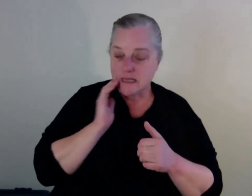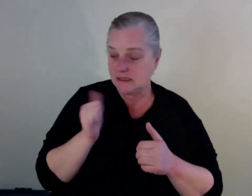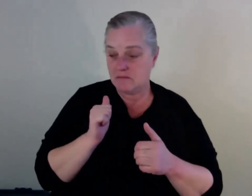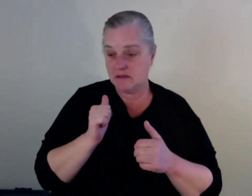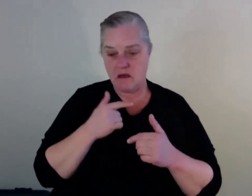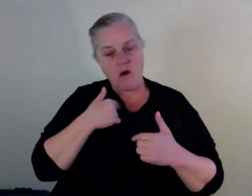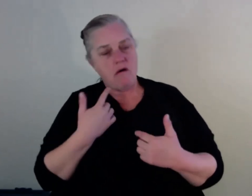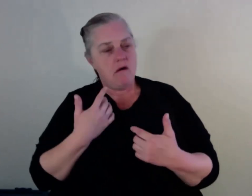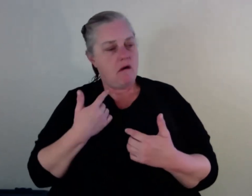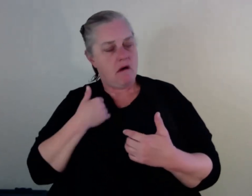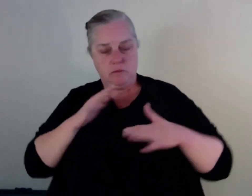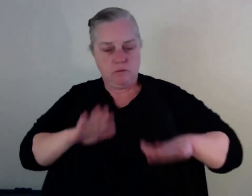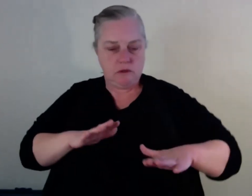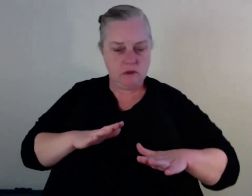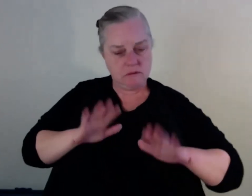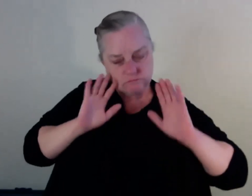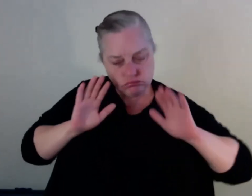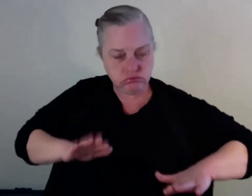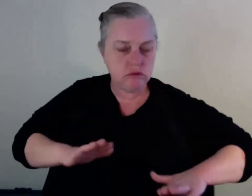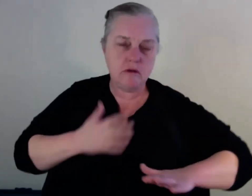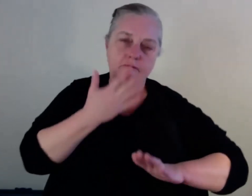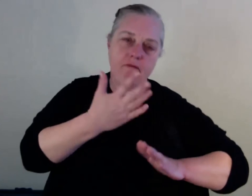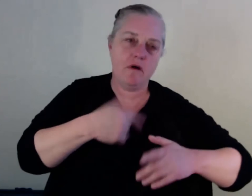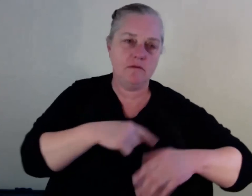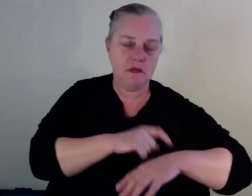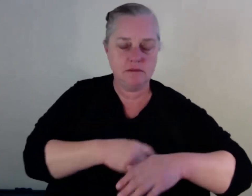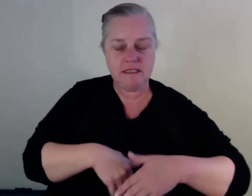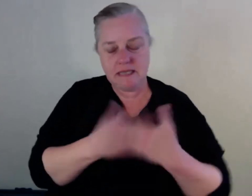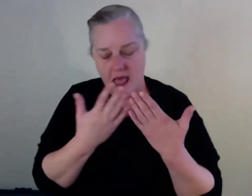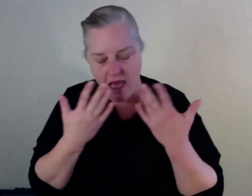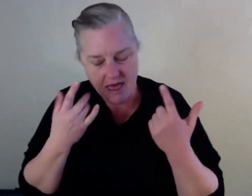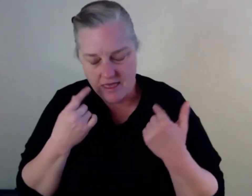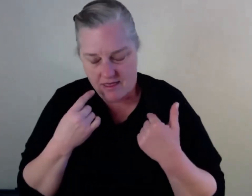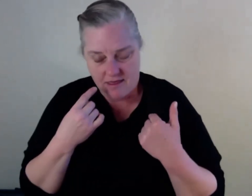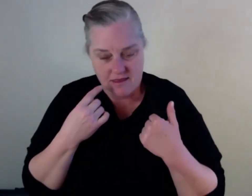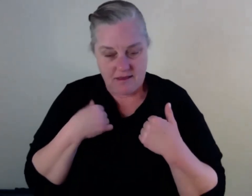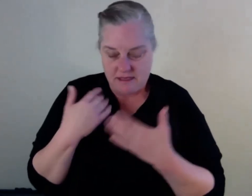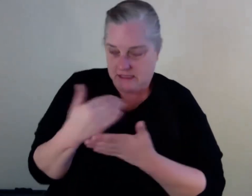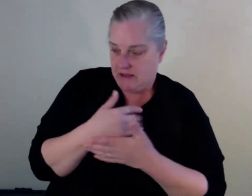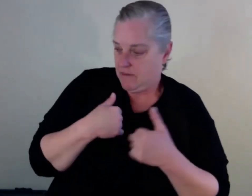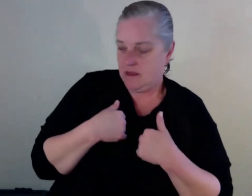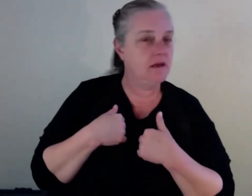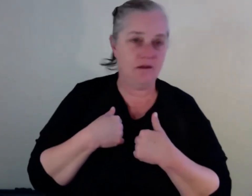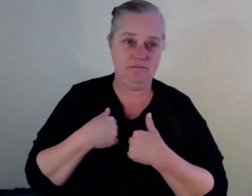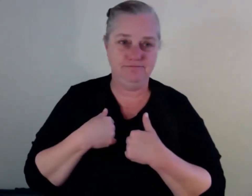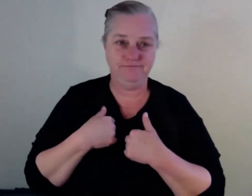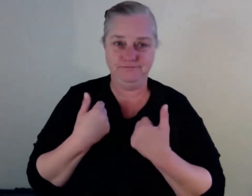in jail for you. I was very lucky to have a very good family support. I've got beautiful friends. I've got beautiful